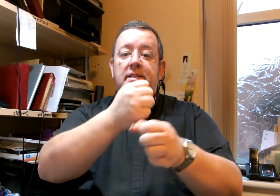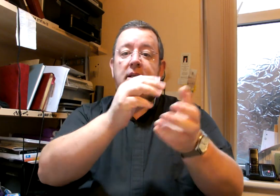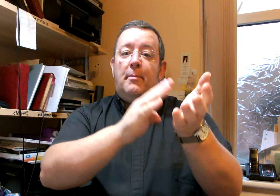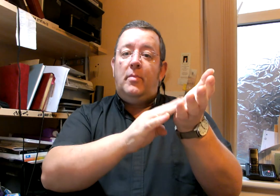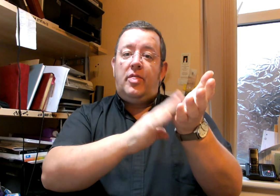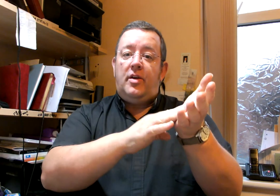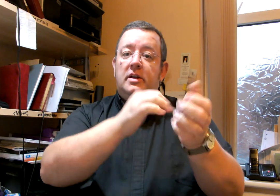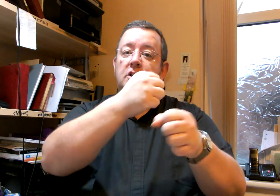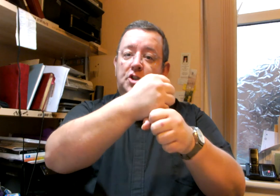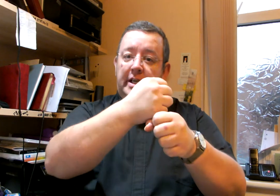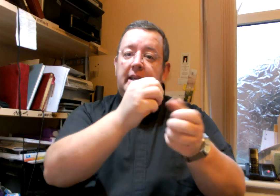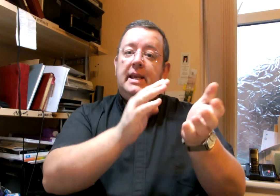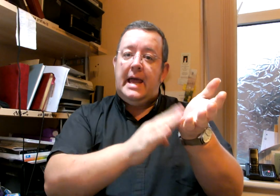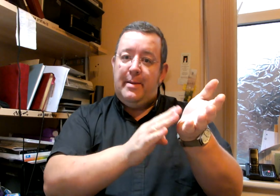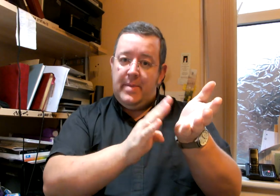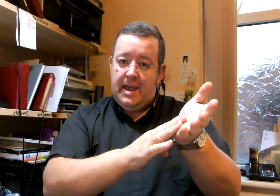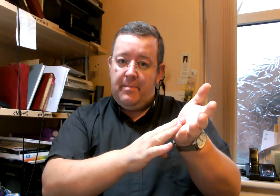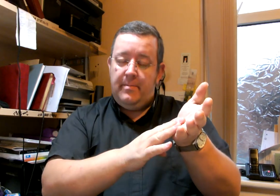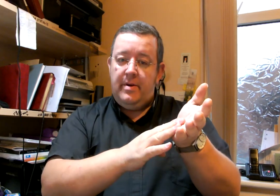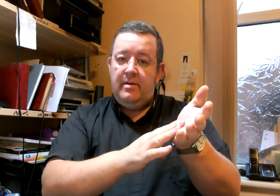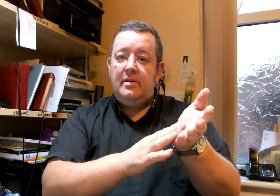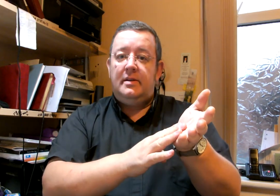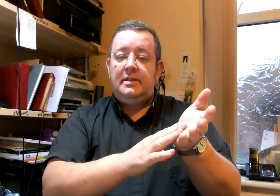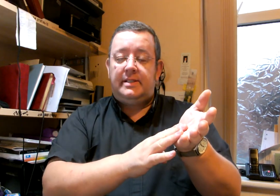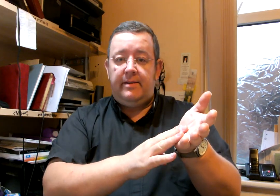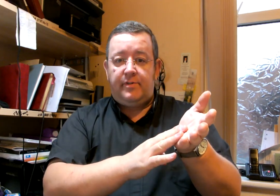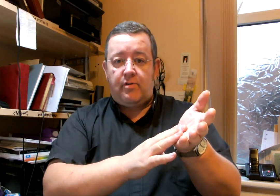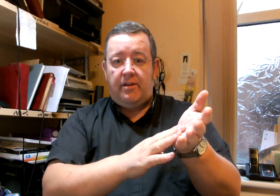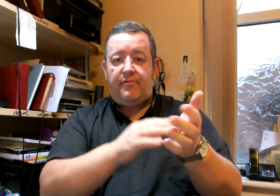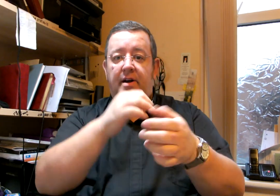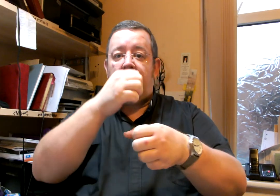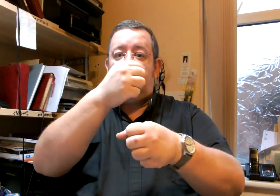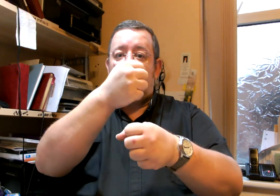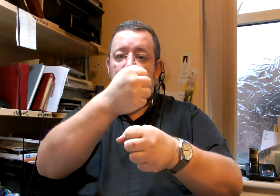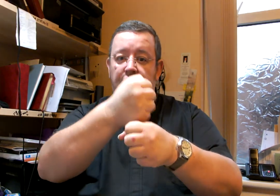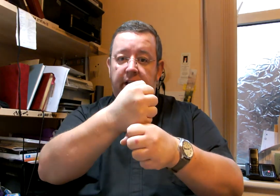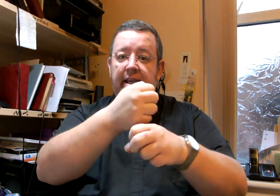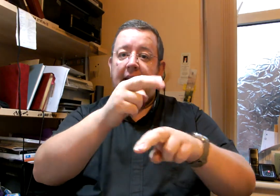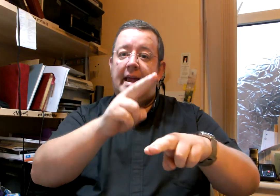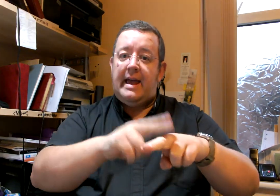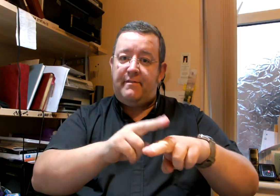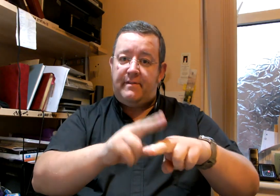grandmother g m m the m o g m